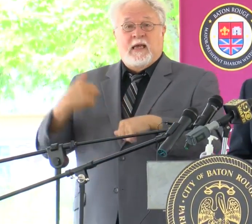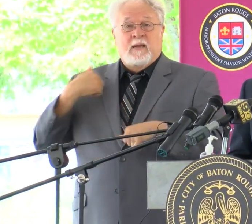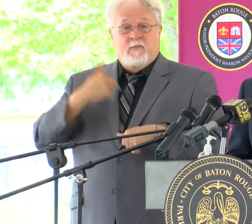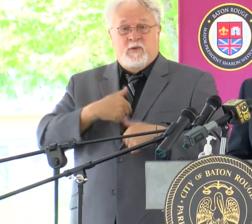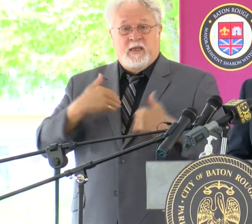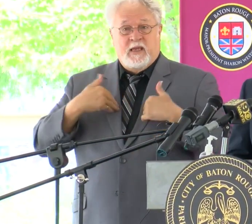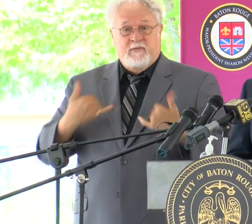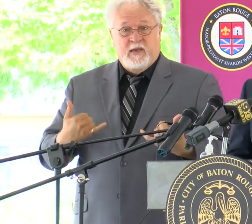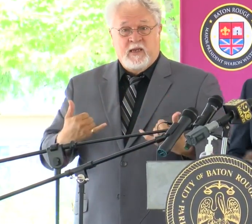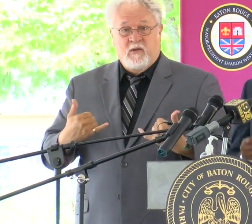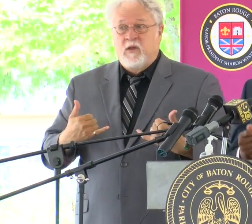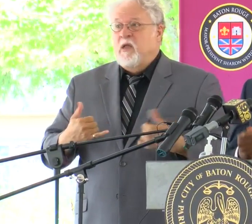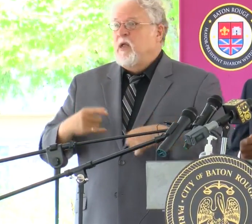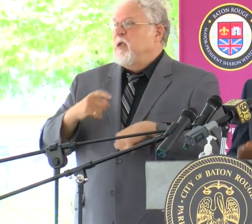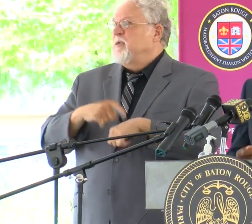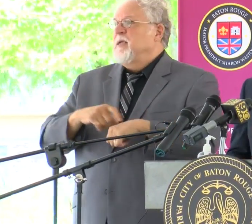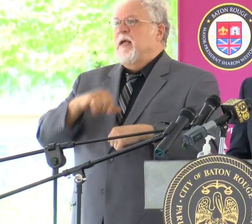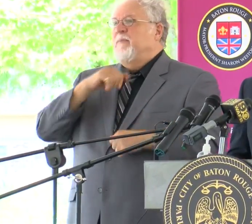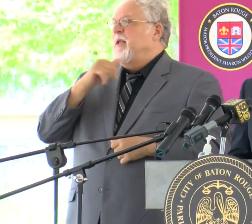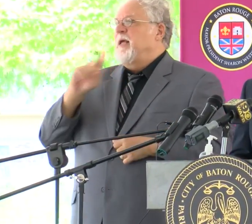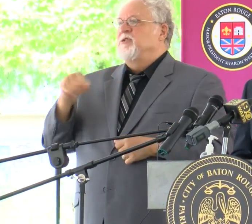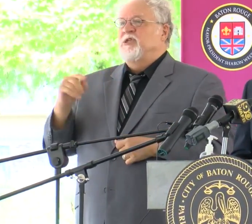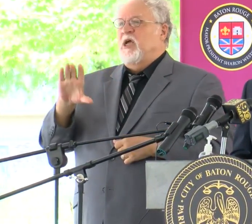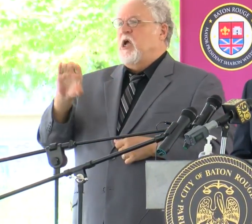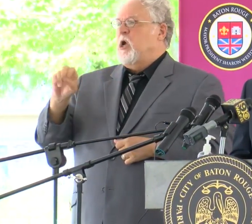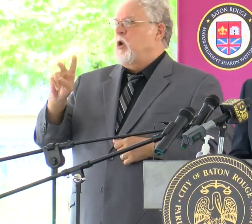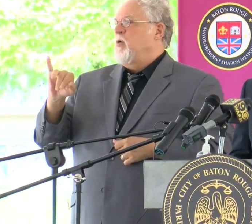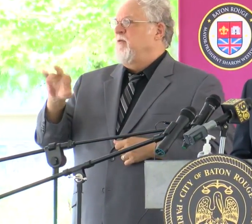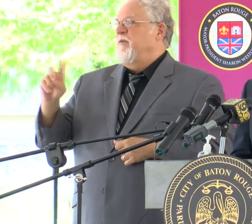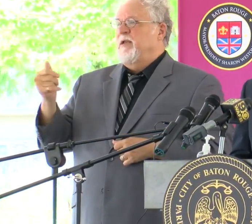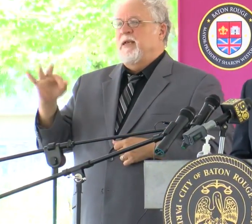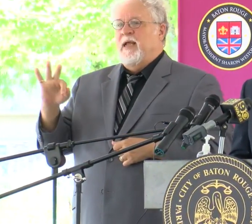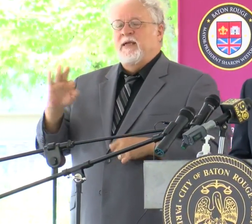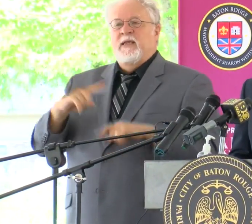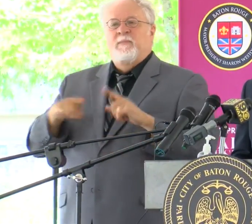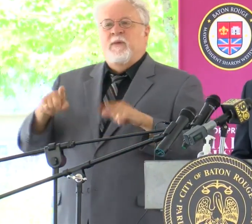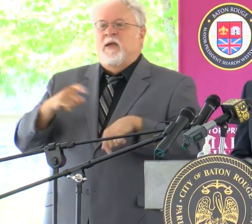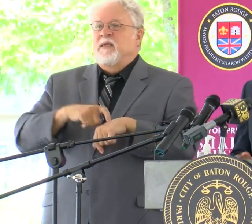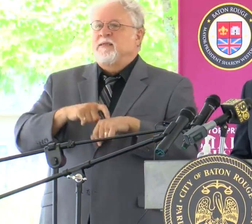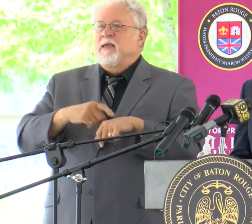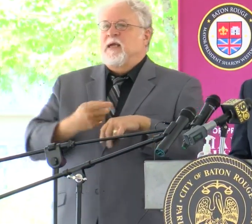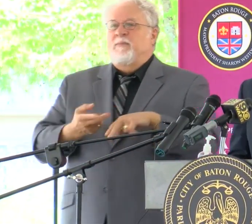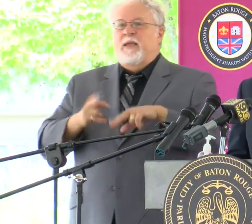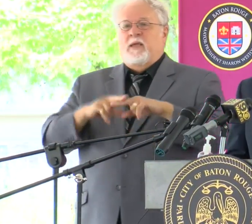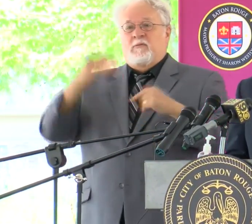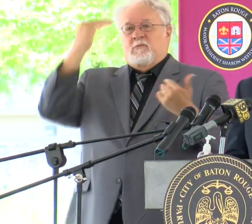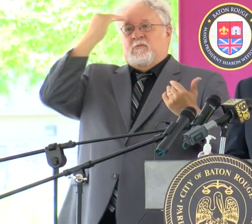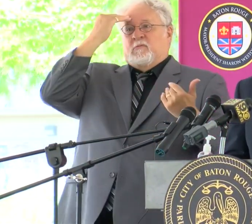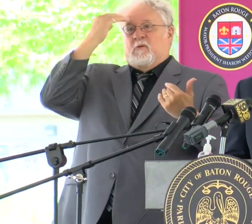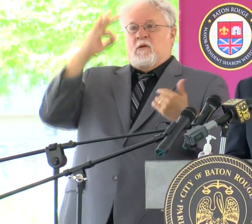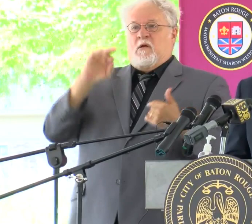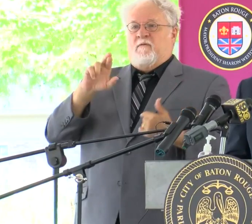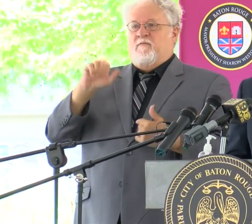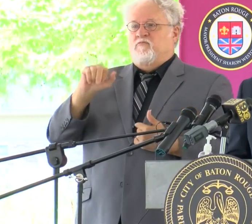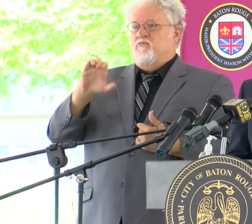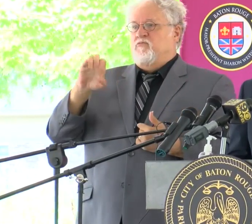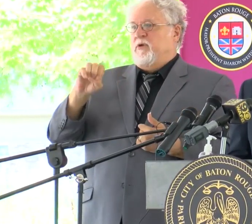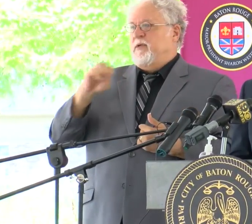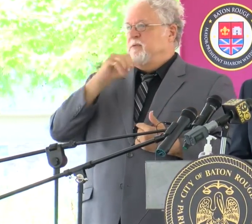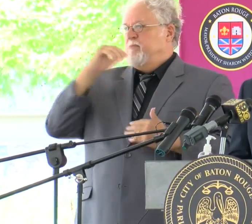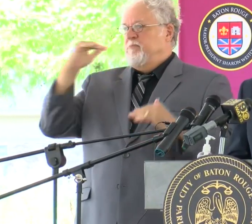in now, a time of not just COVID-19, but a time of increased awareness of racial equity,